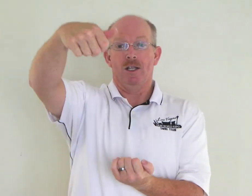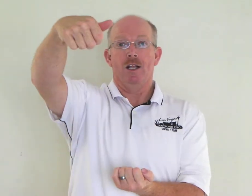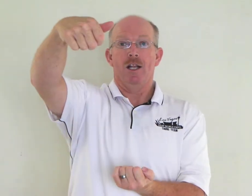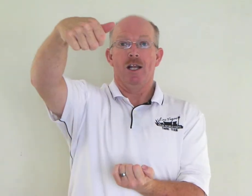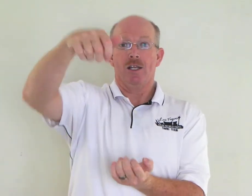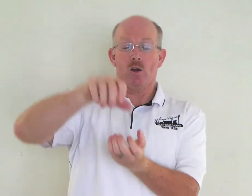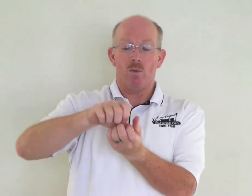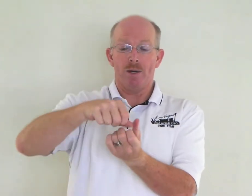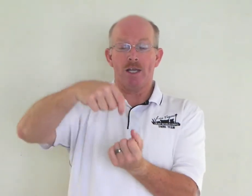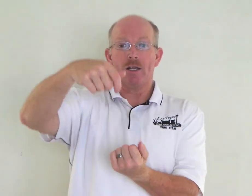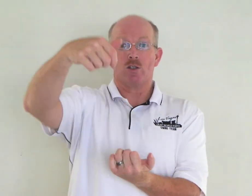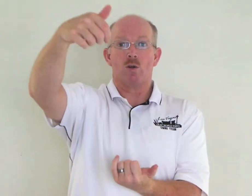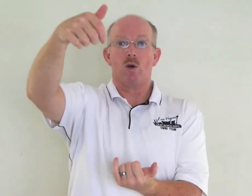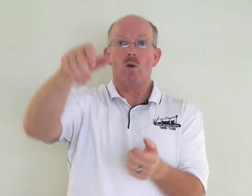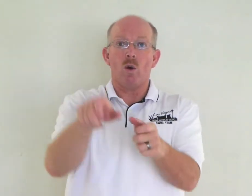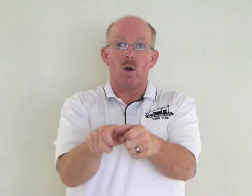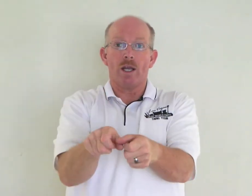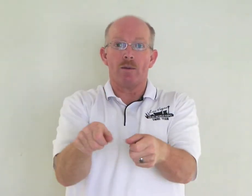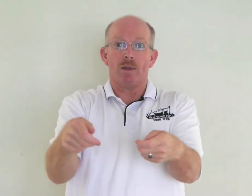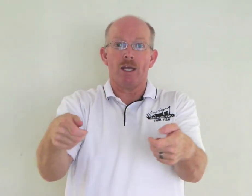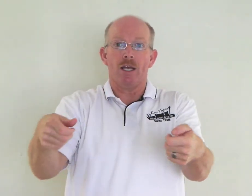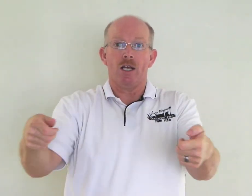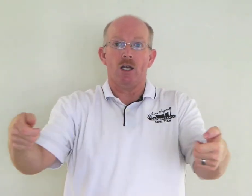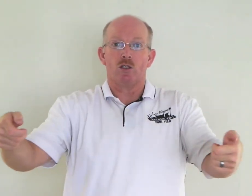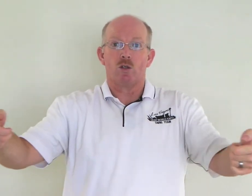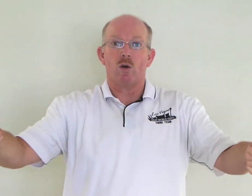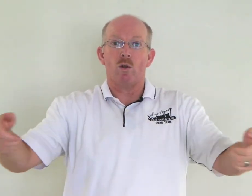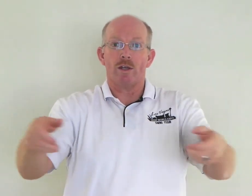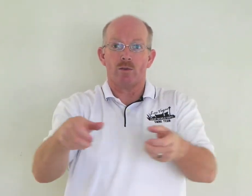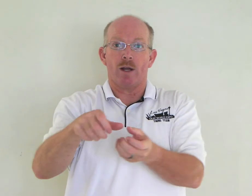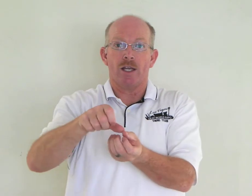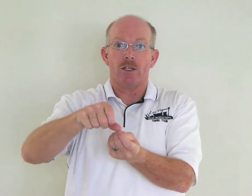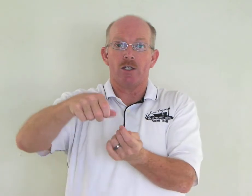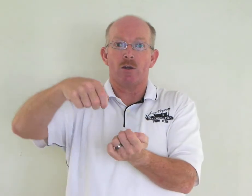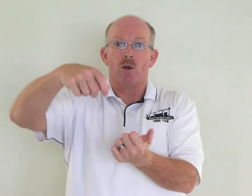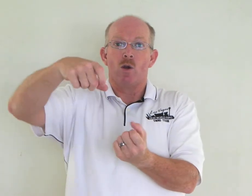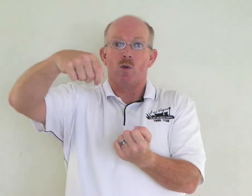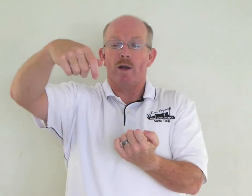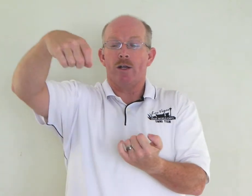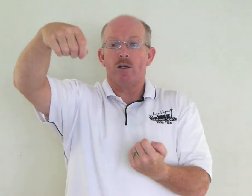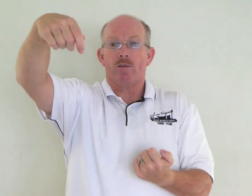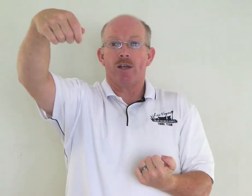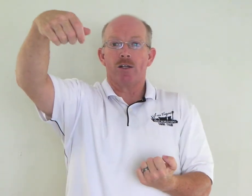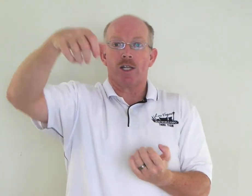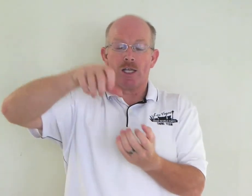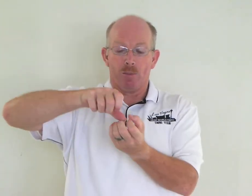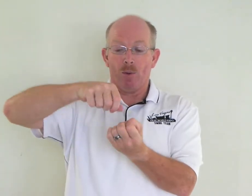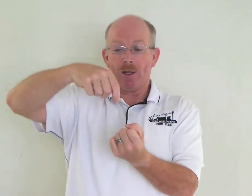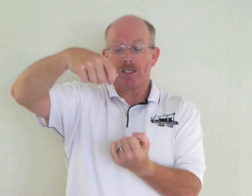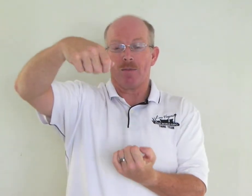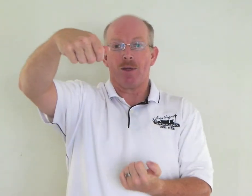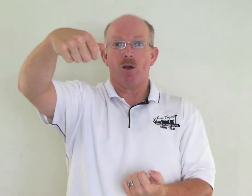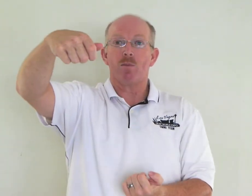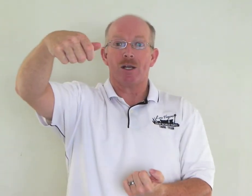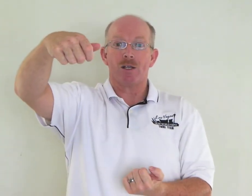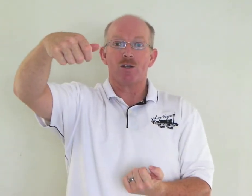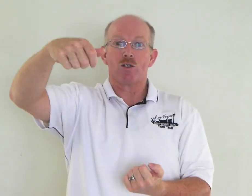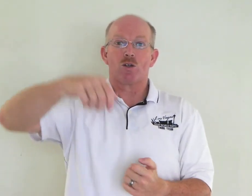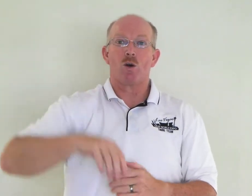Like you're opening a scroll or it can be a scroll this way. And you just wiggle your fingers like you're pulling something open. Scroll.